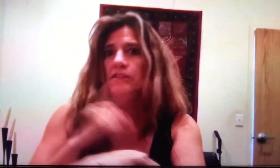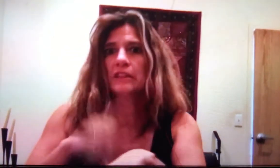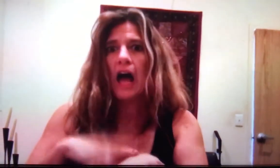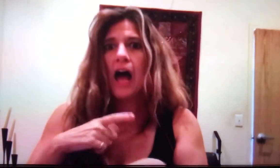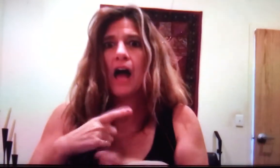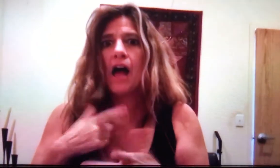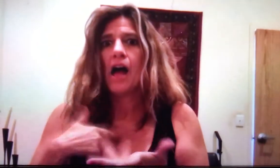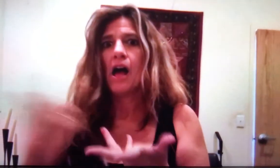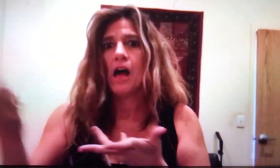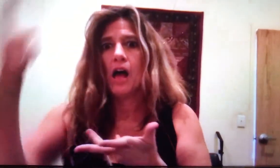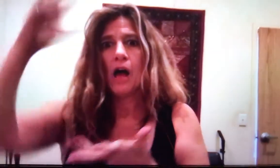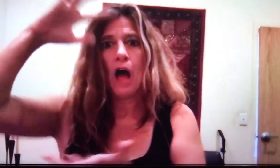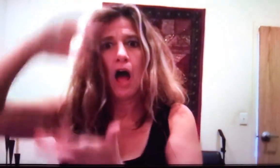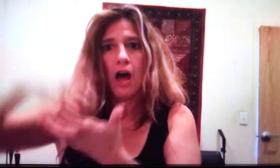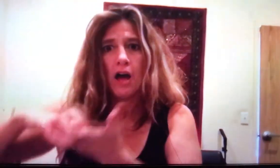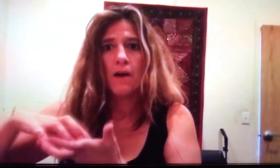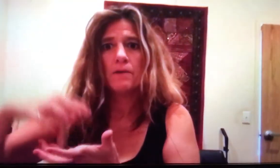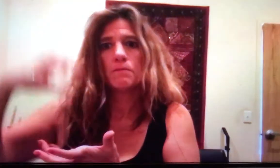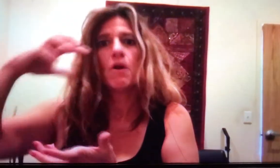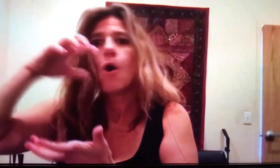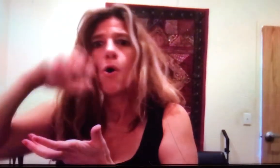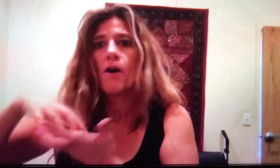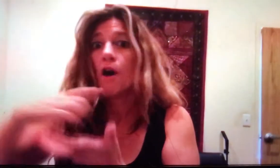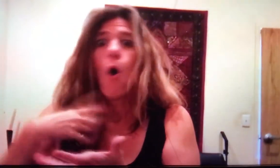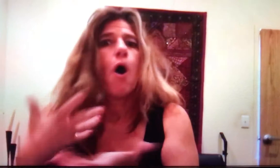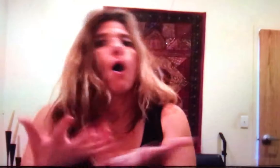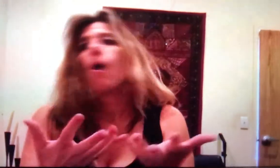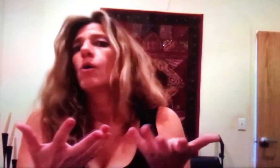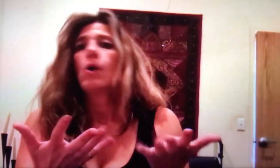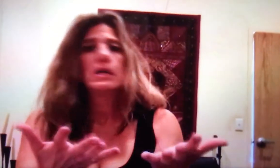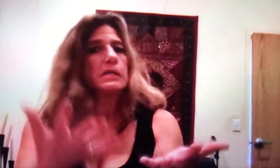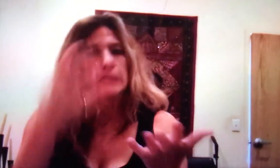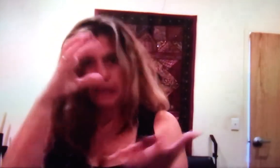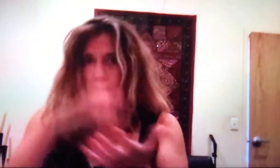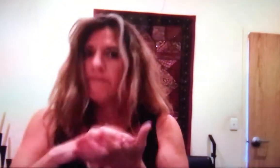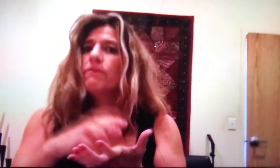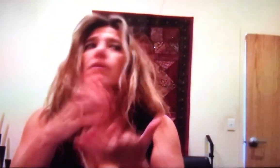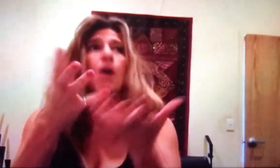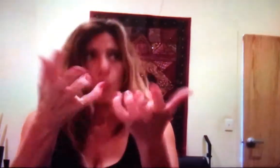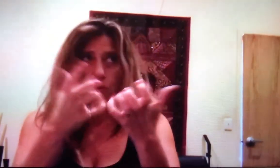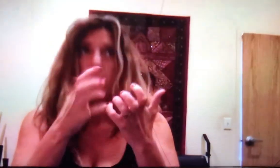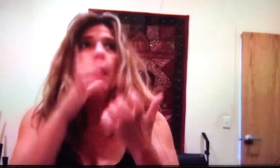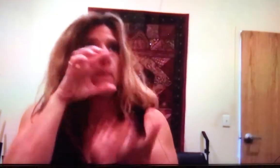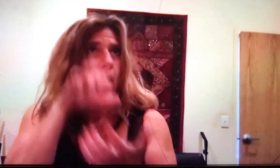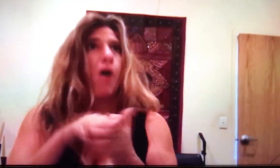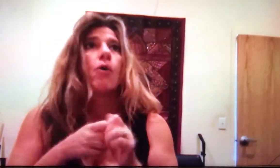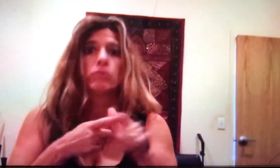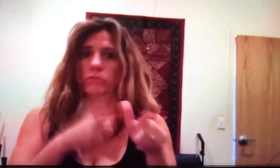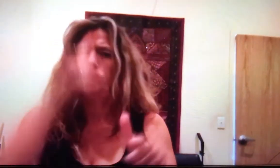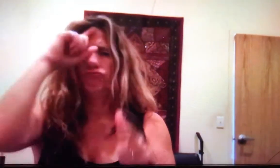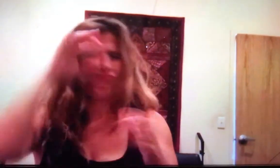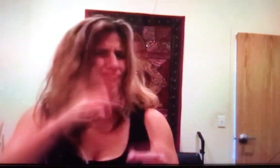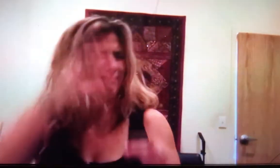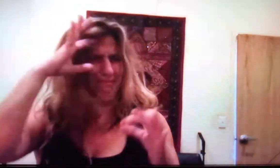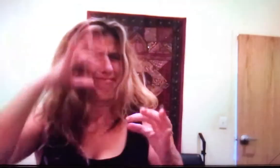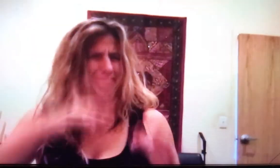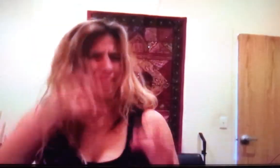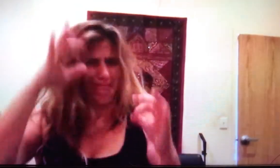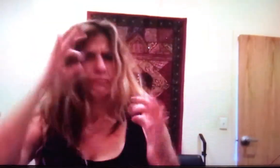There was two people, they had a date, the husband or wife was like, oh yeah, oh no, they weren't married yet.